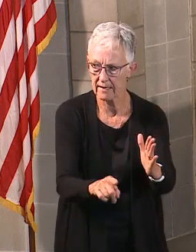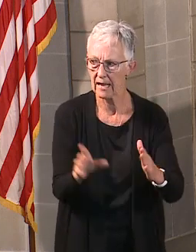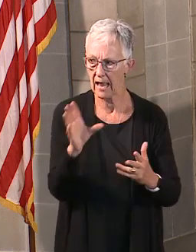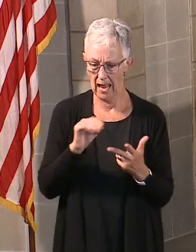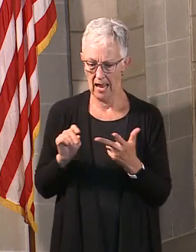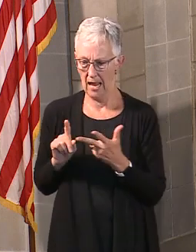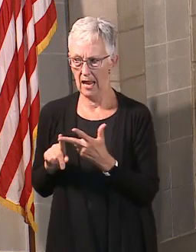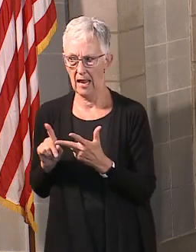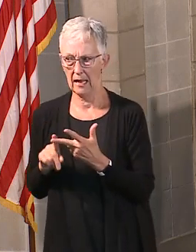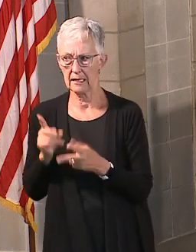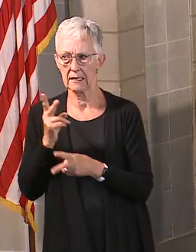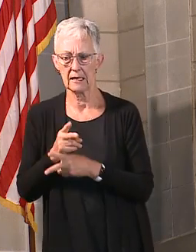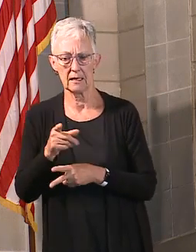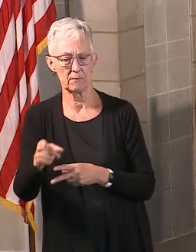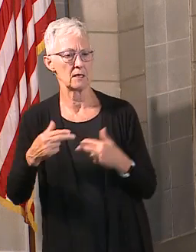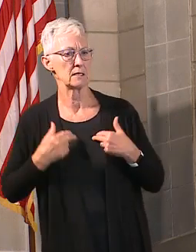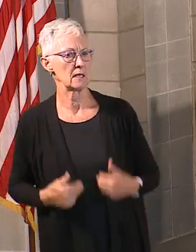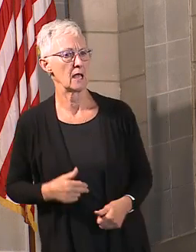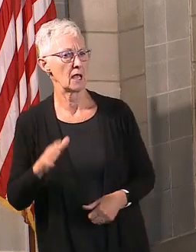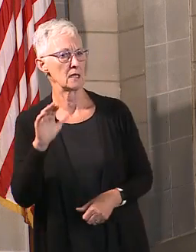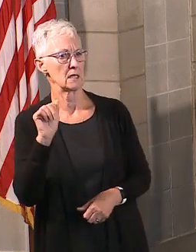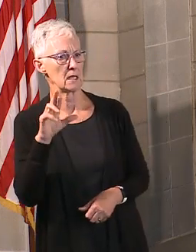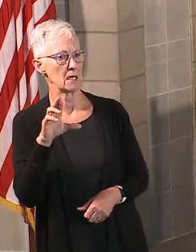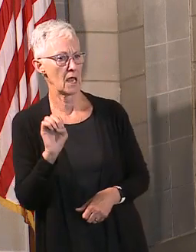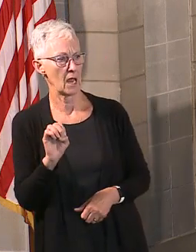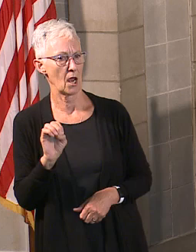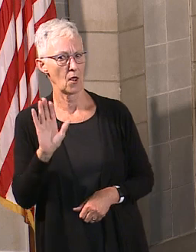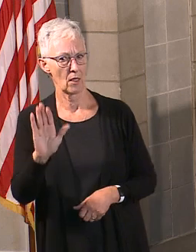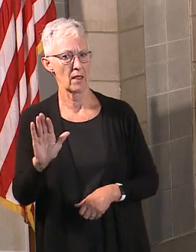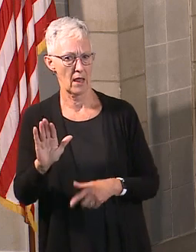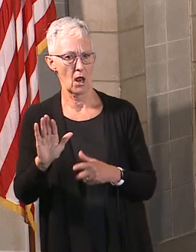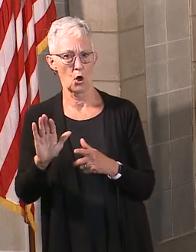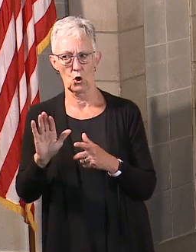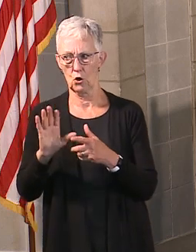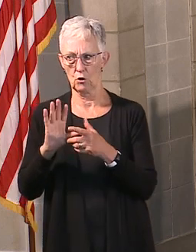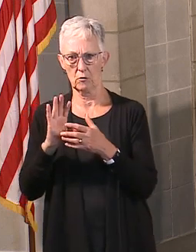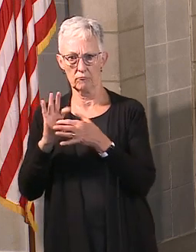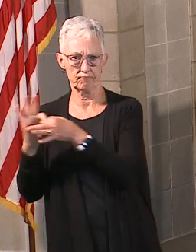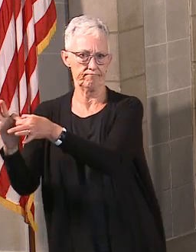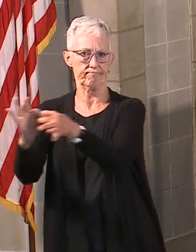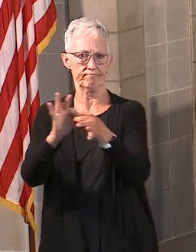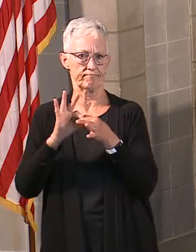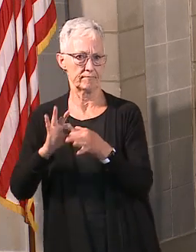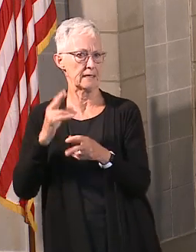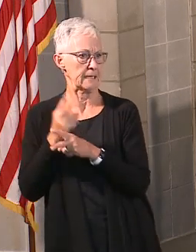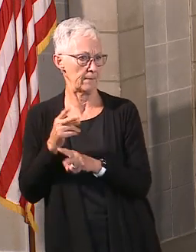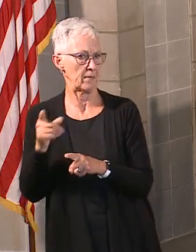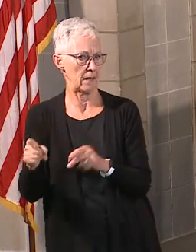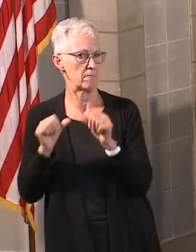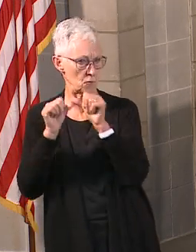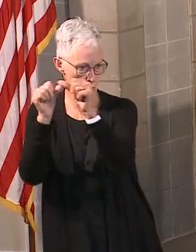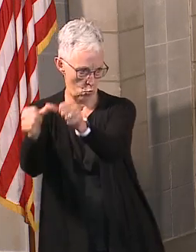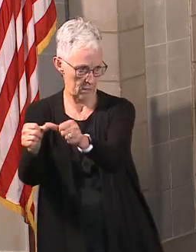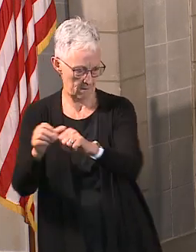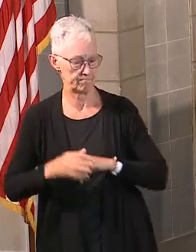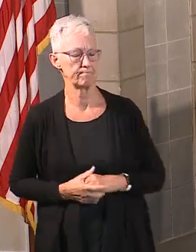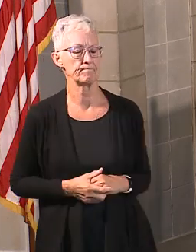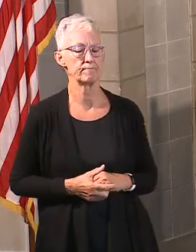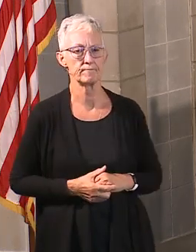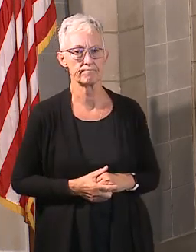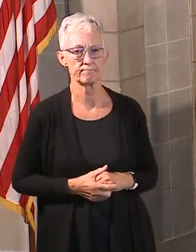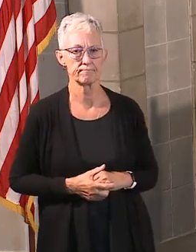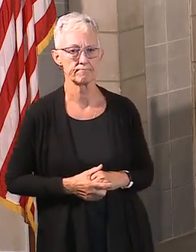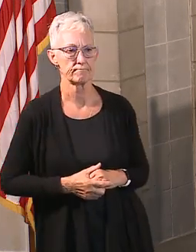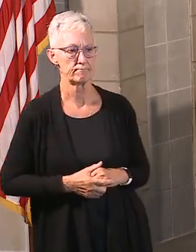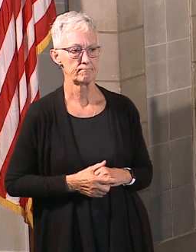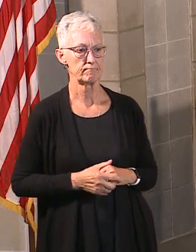centers infrastructure. Let me just speak a little bit about the case management for health care centers for patients. Number one, they're going to